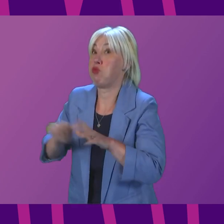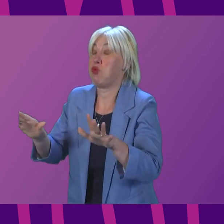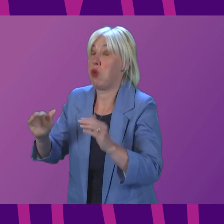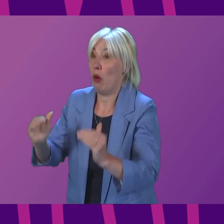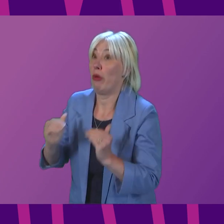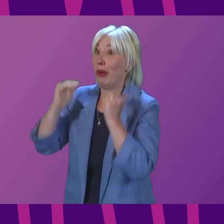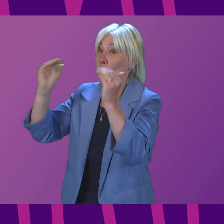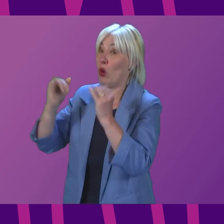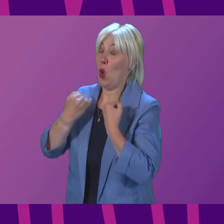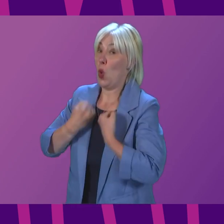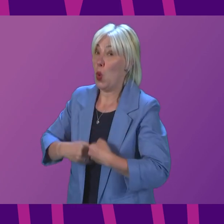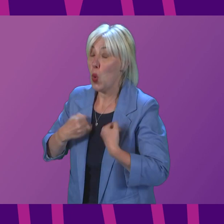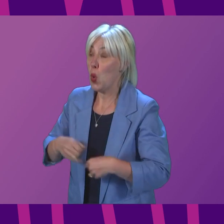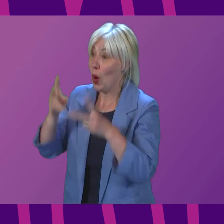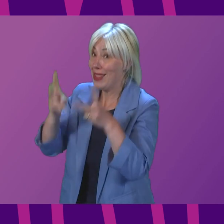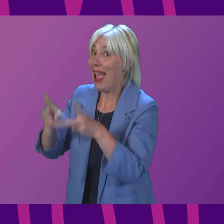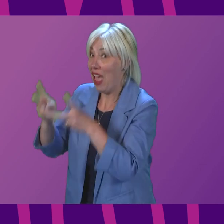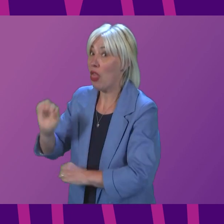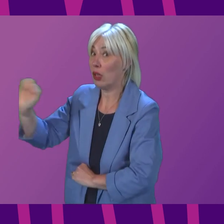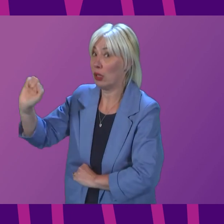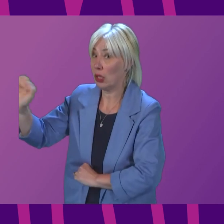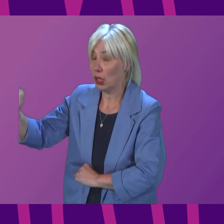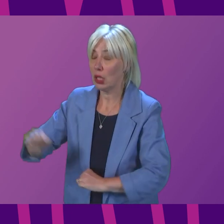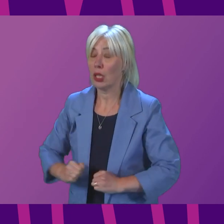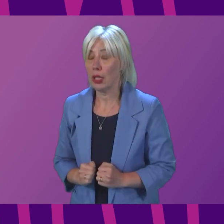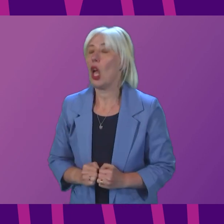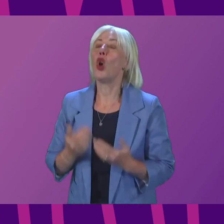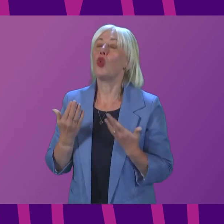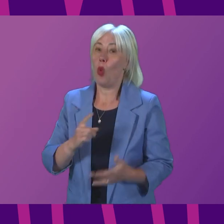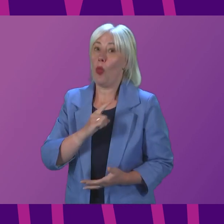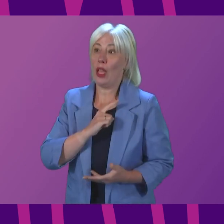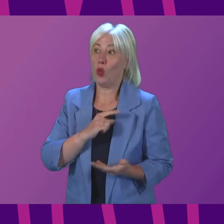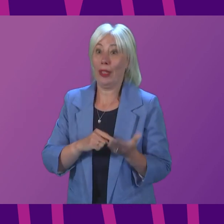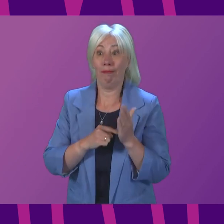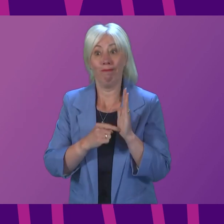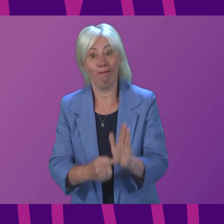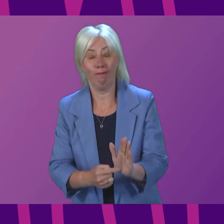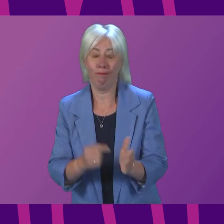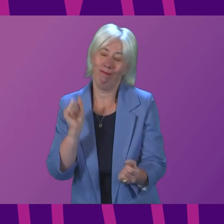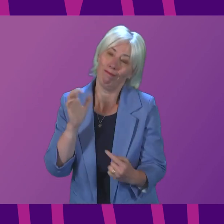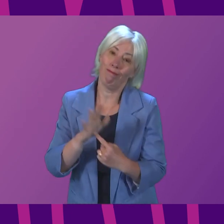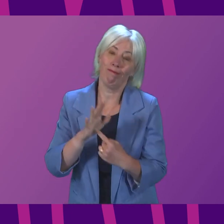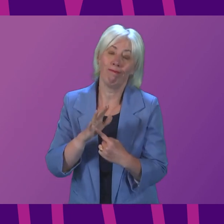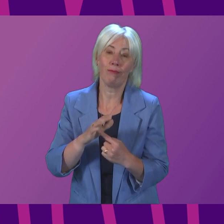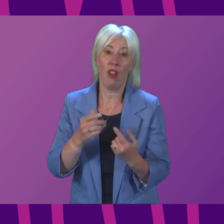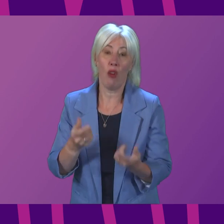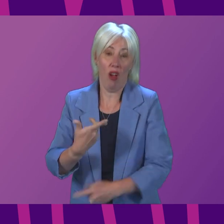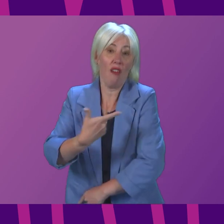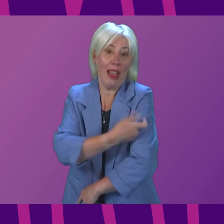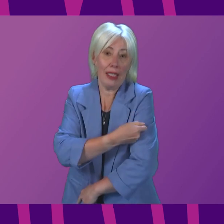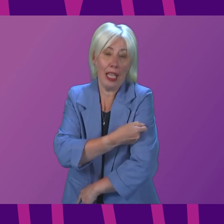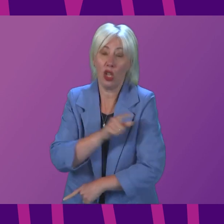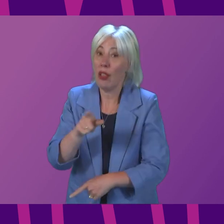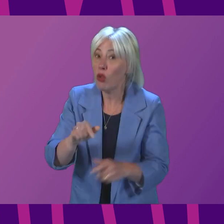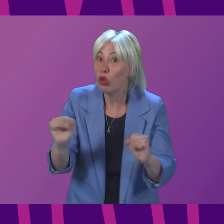of severe illness and death there. This, therefore, underlines the continued vital importance of vaccination. So,